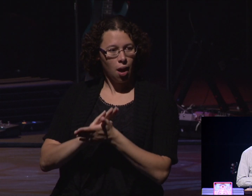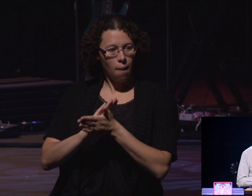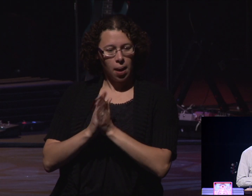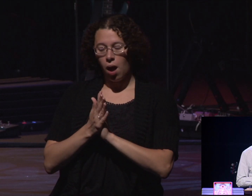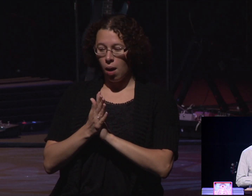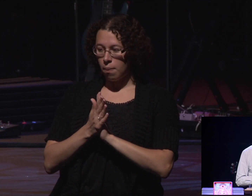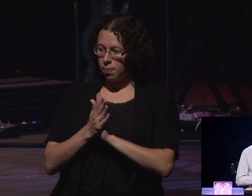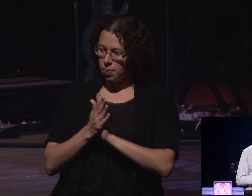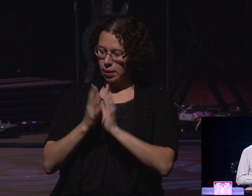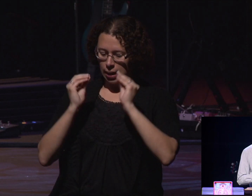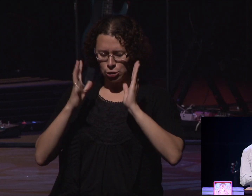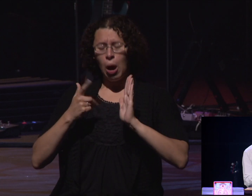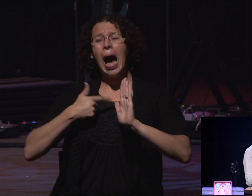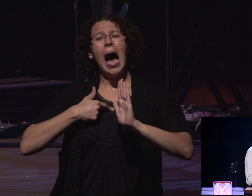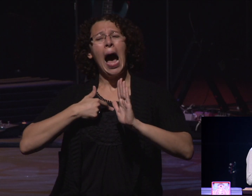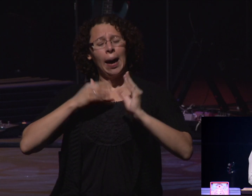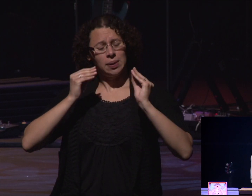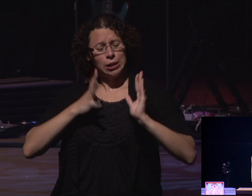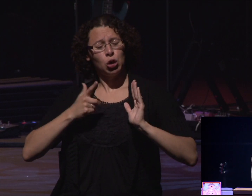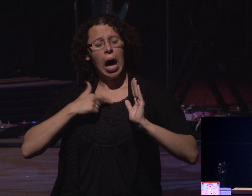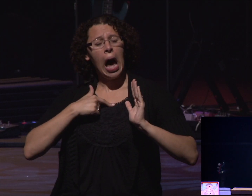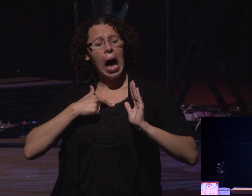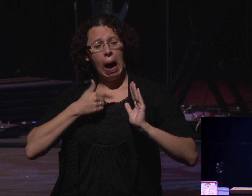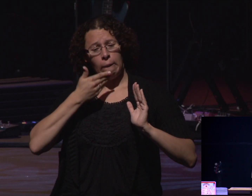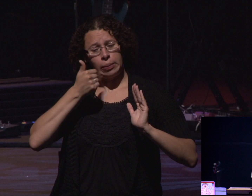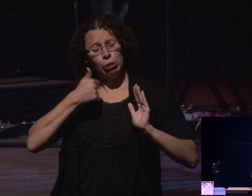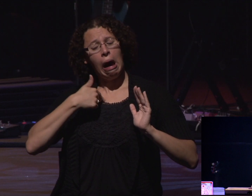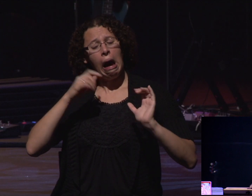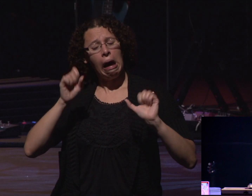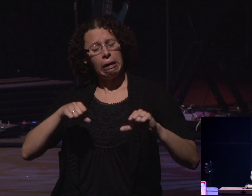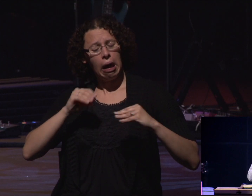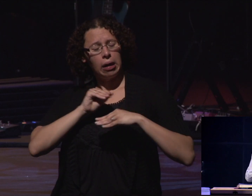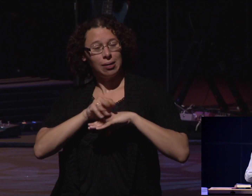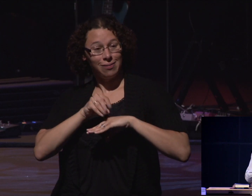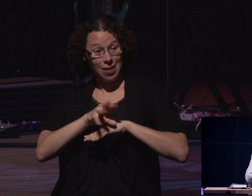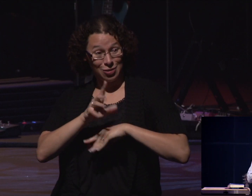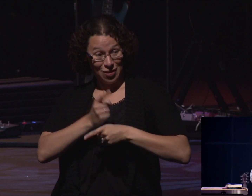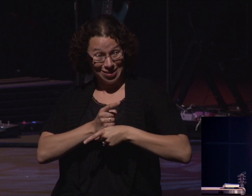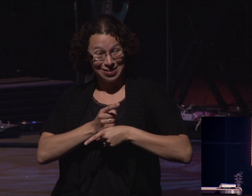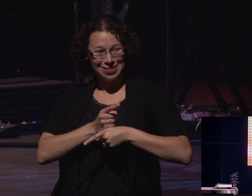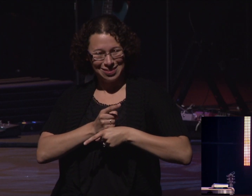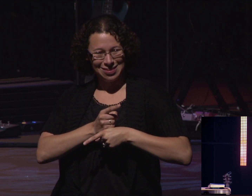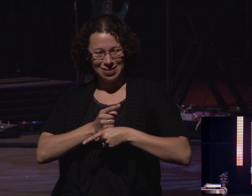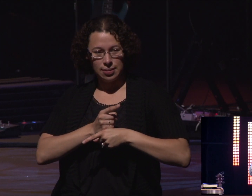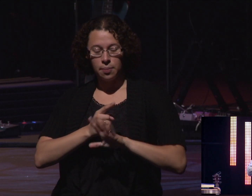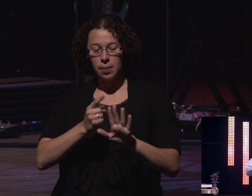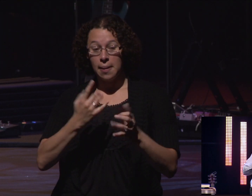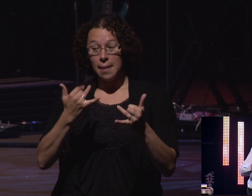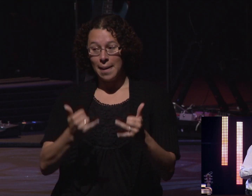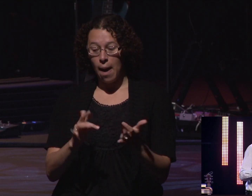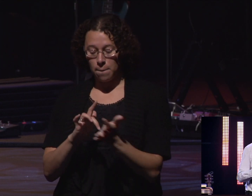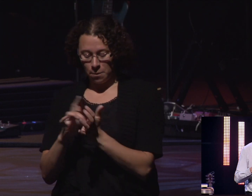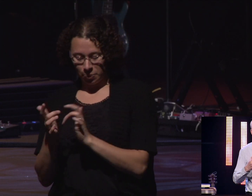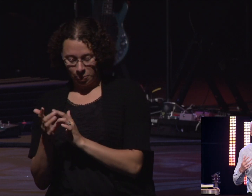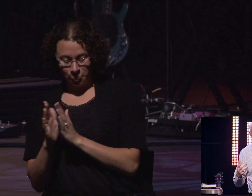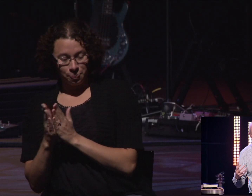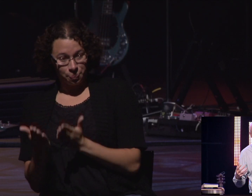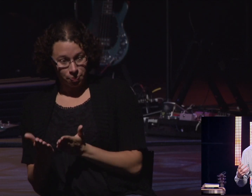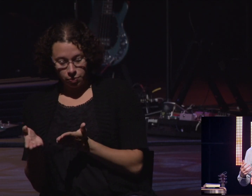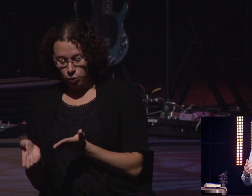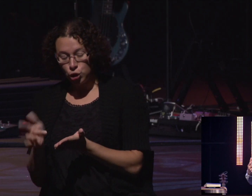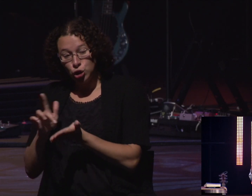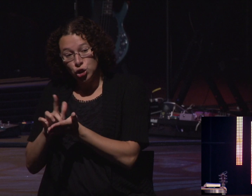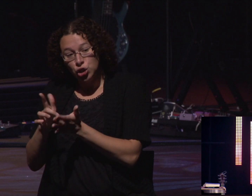-appointed teacher. Jesus kind of spoke to that attitude. He was talking to some people and sometimes Jesus told stories by using exaggeration.